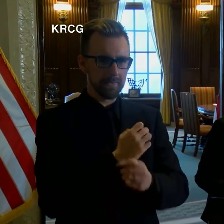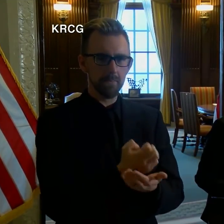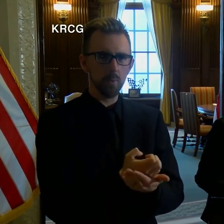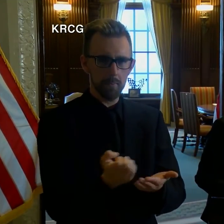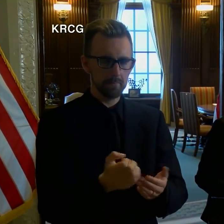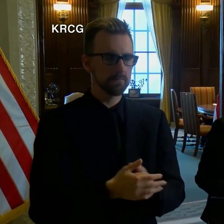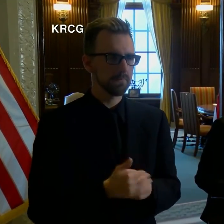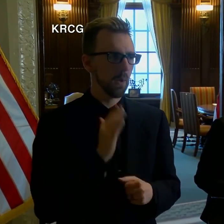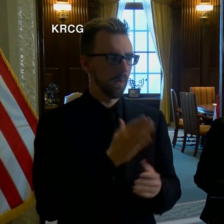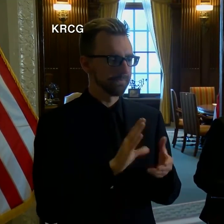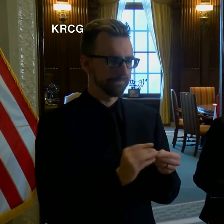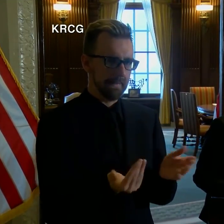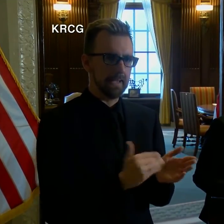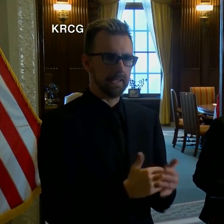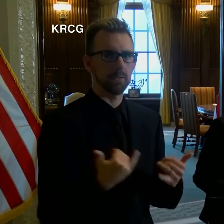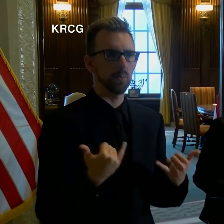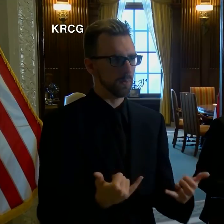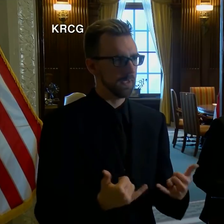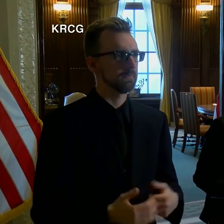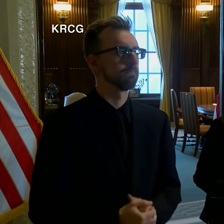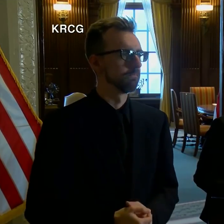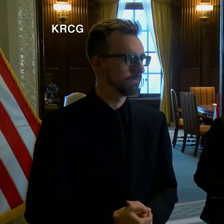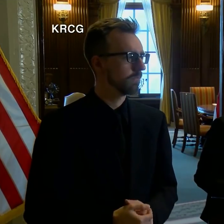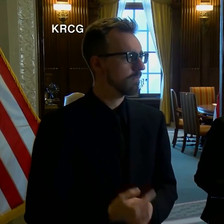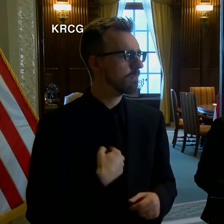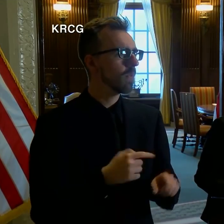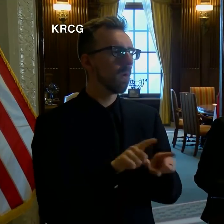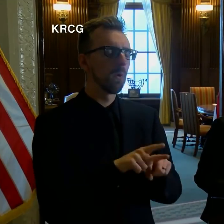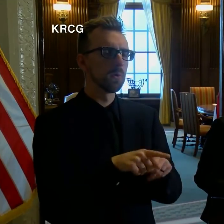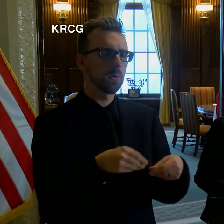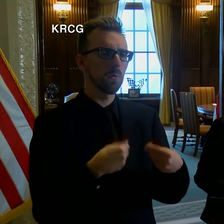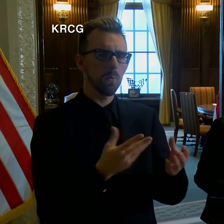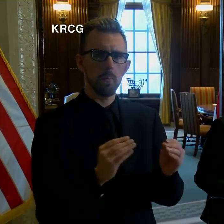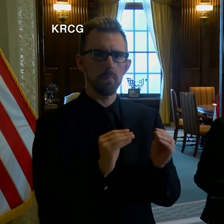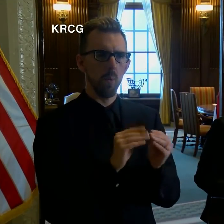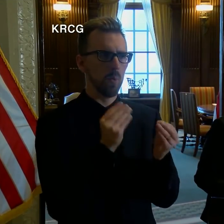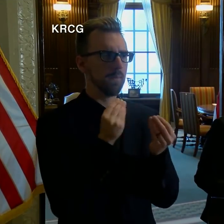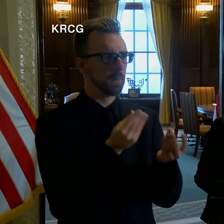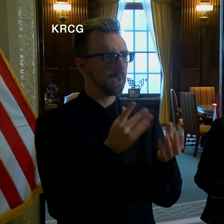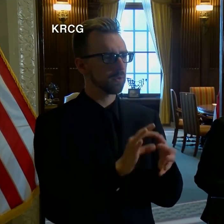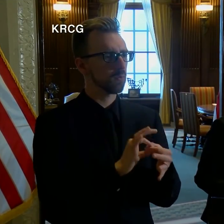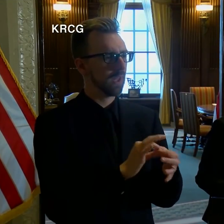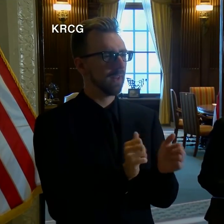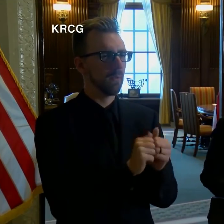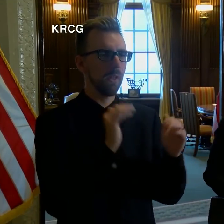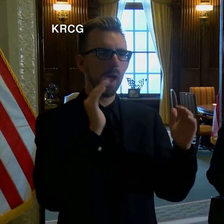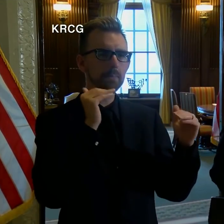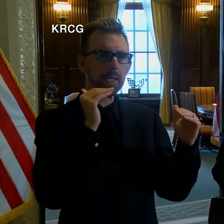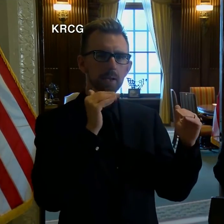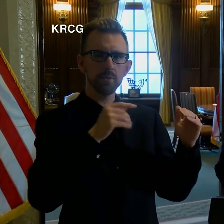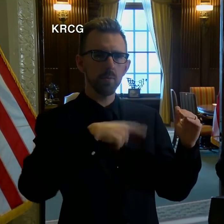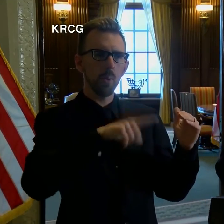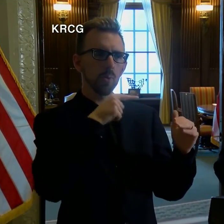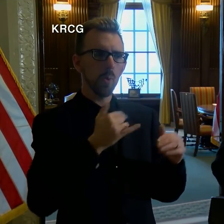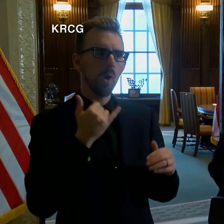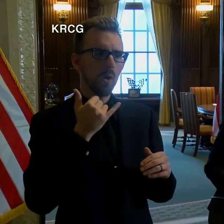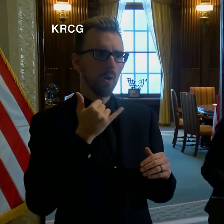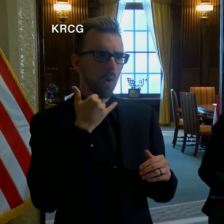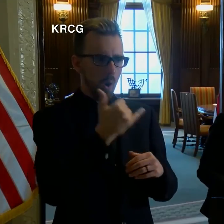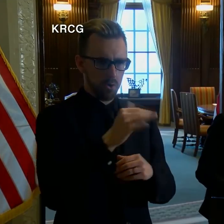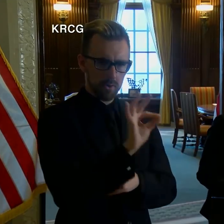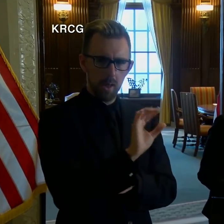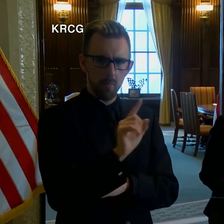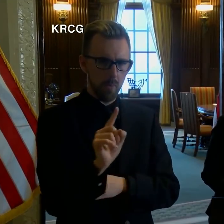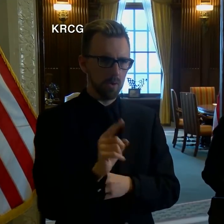I'm going to do that as well. And I will also provide additional information regarding expectations for those calling 911.